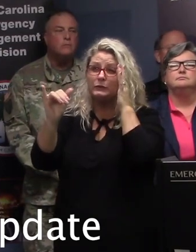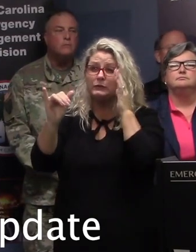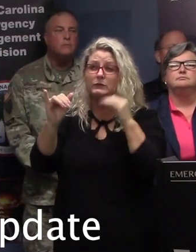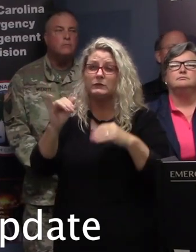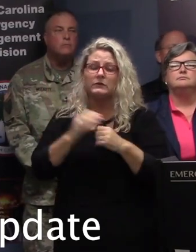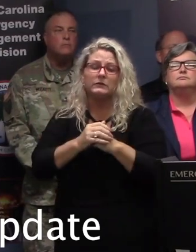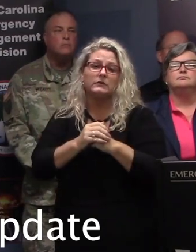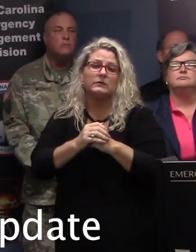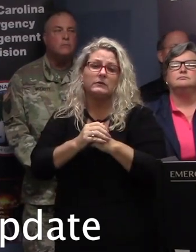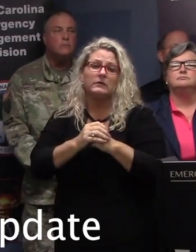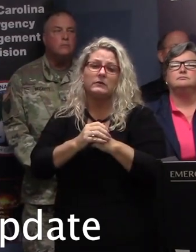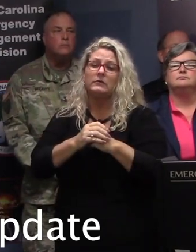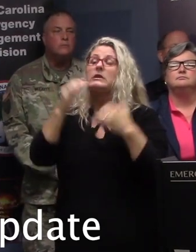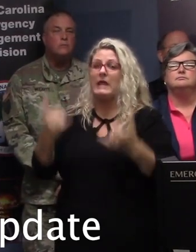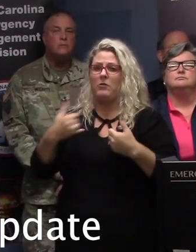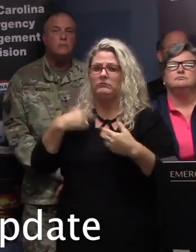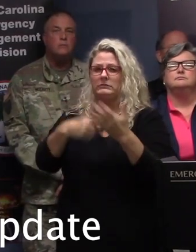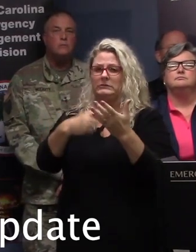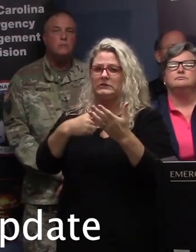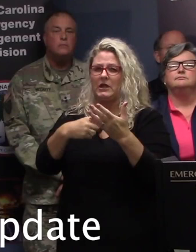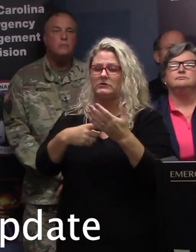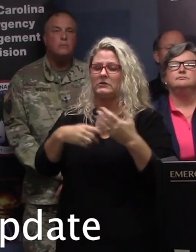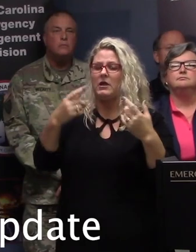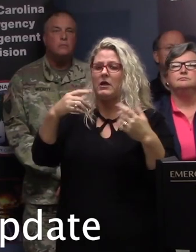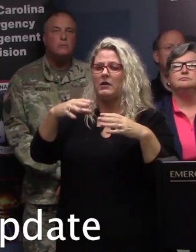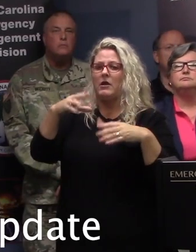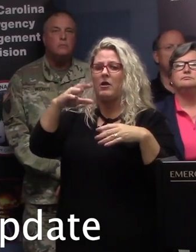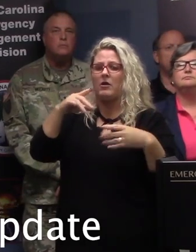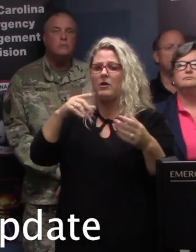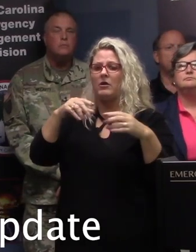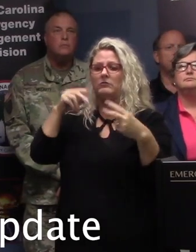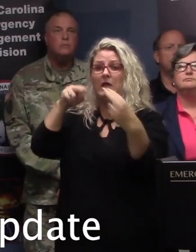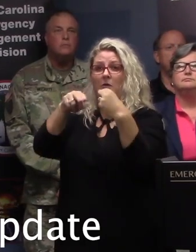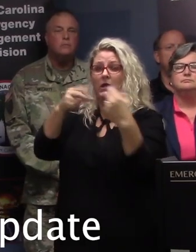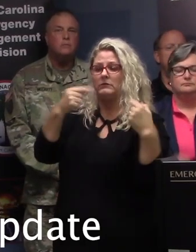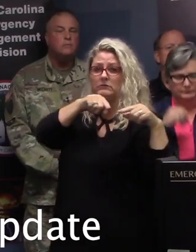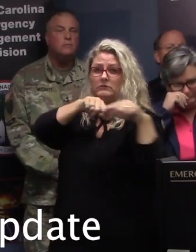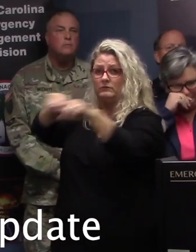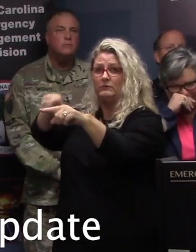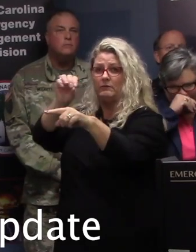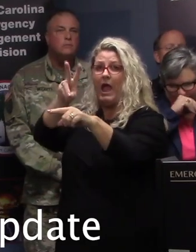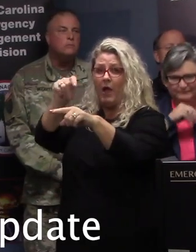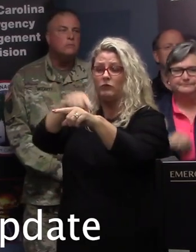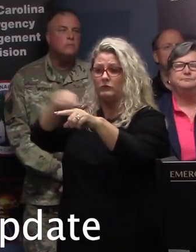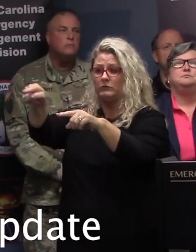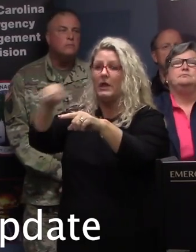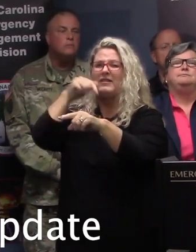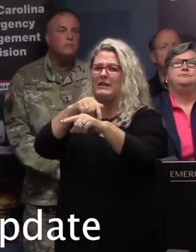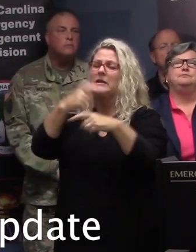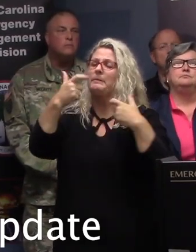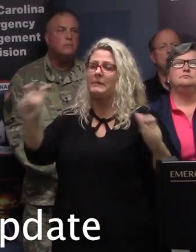the lane reversal routes. There are two that we are focusing in on right now. The first will be in the largest